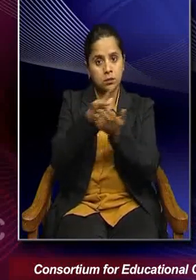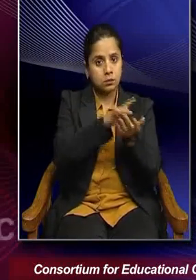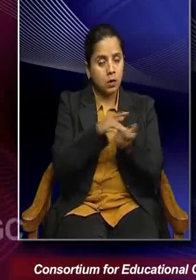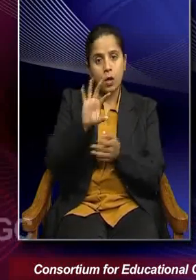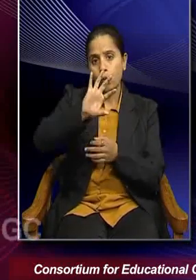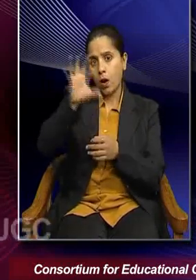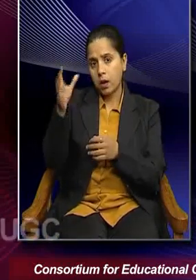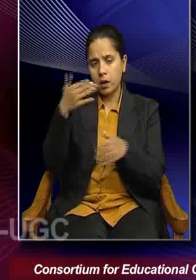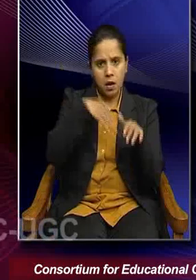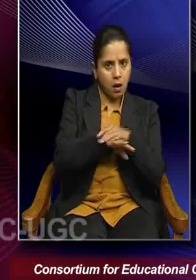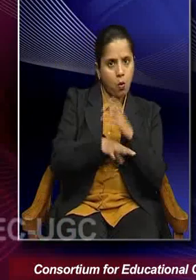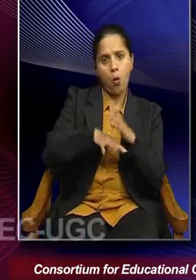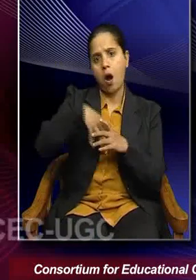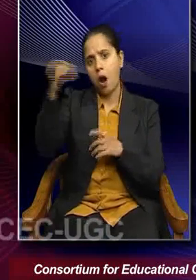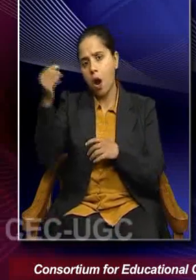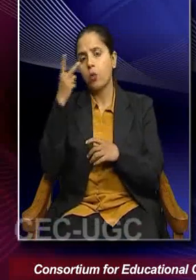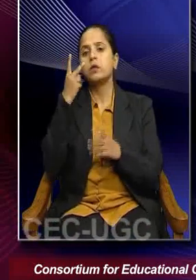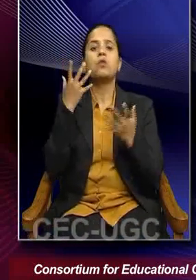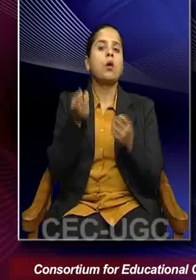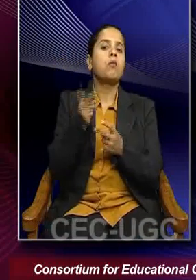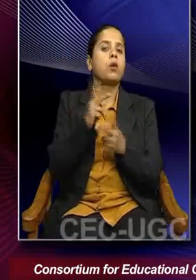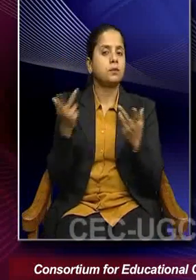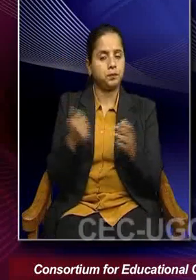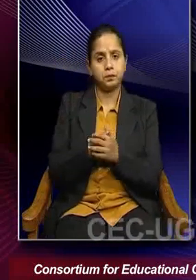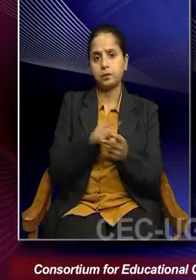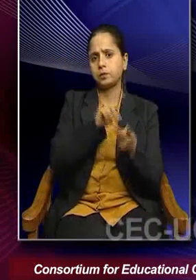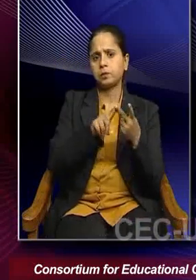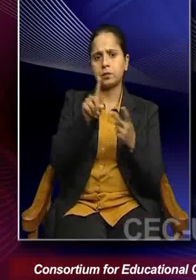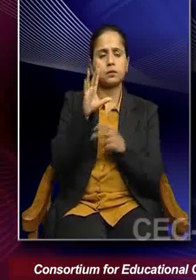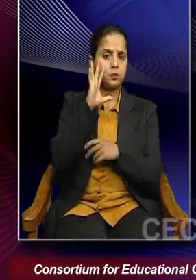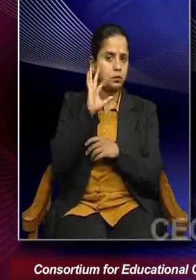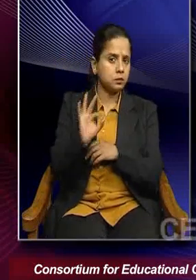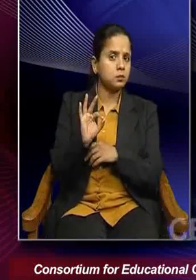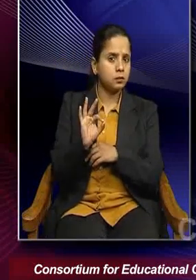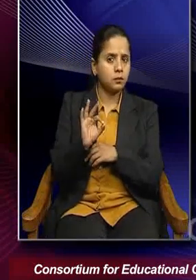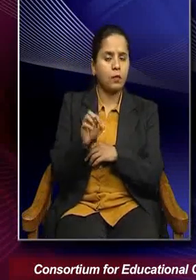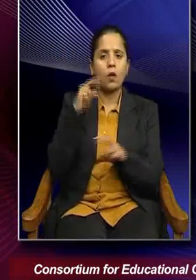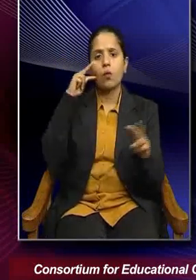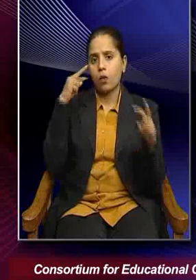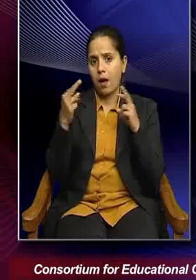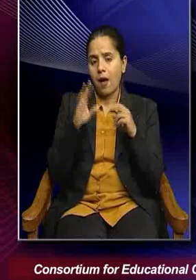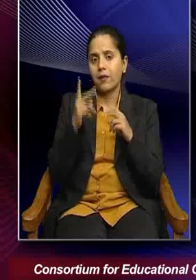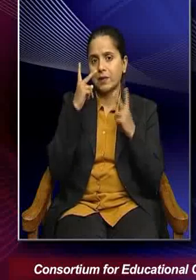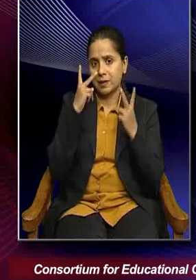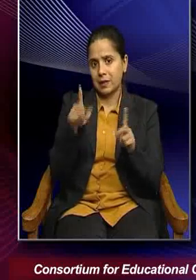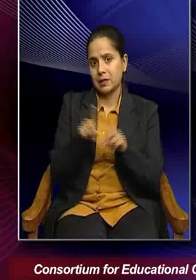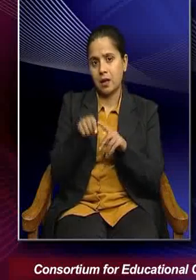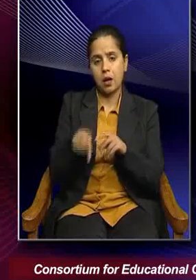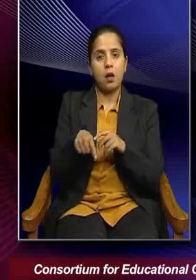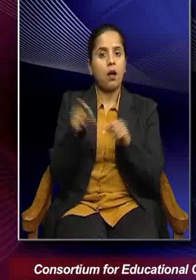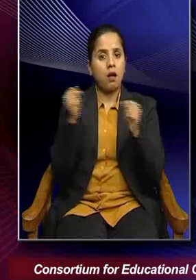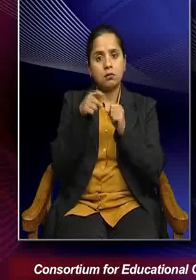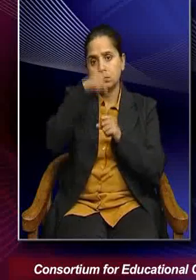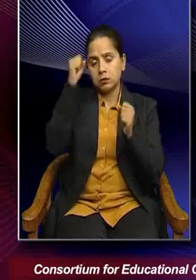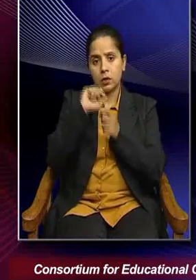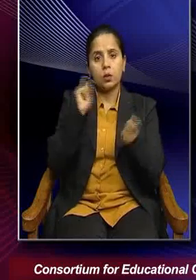country within country or outside country. You know, there is another important perspective to look at, you know, with climate change